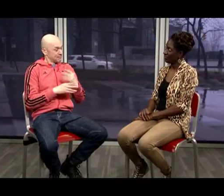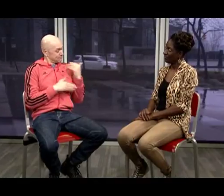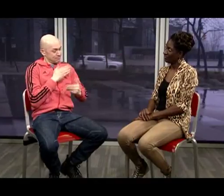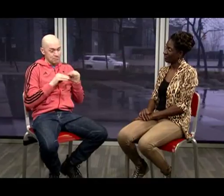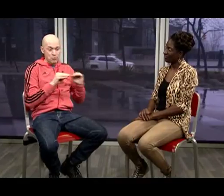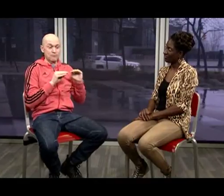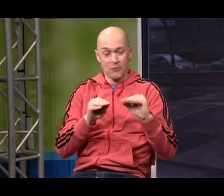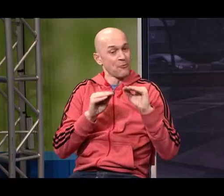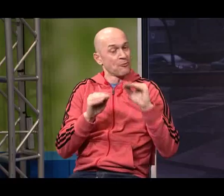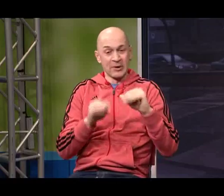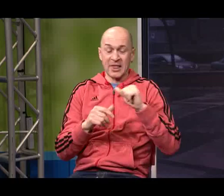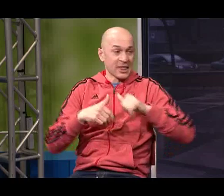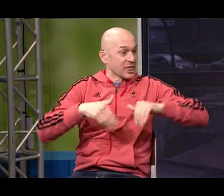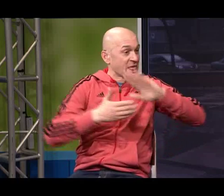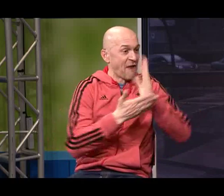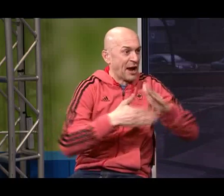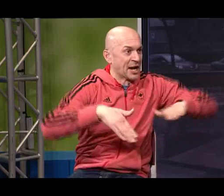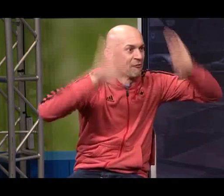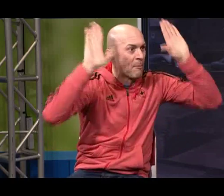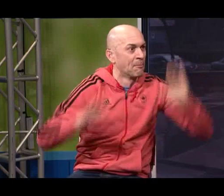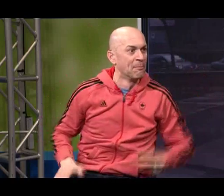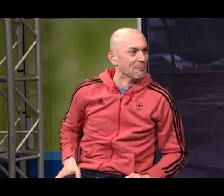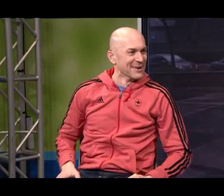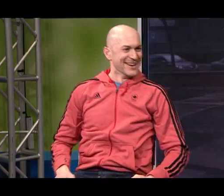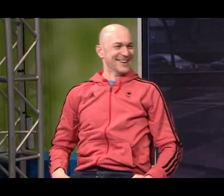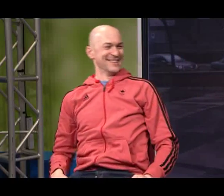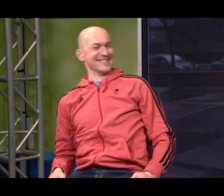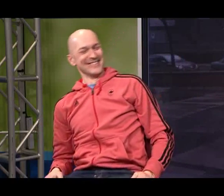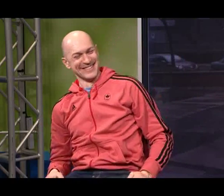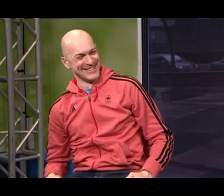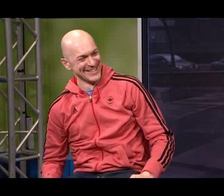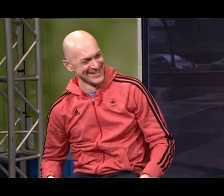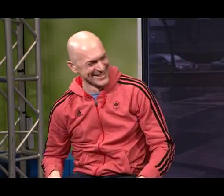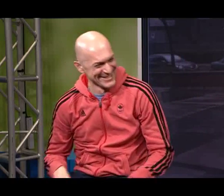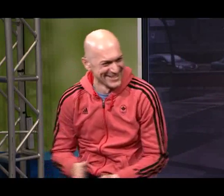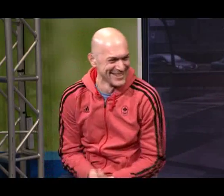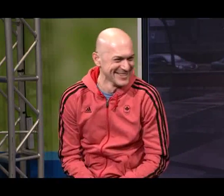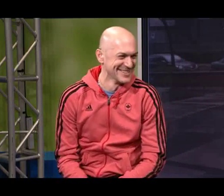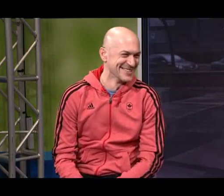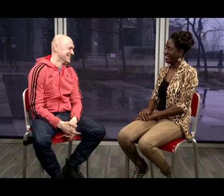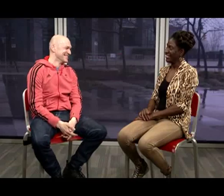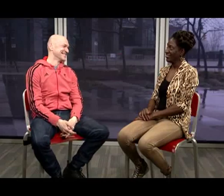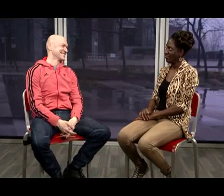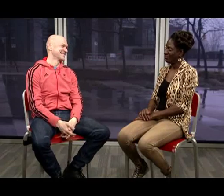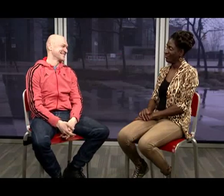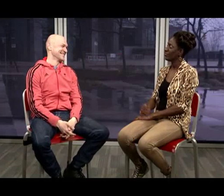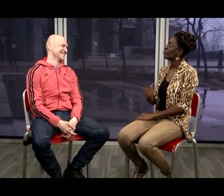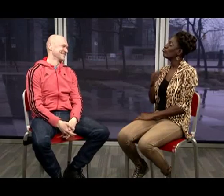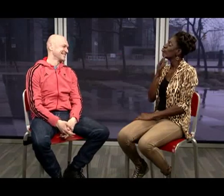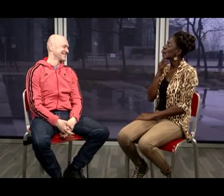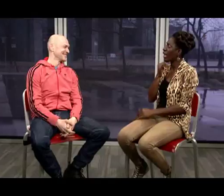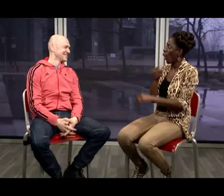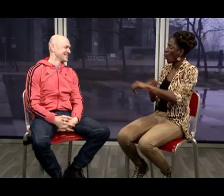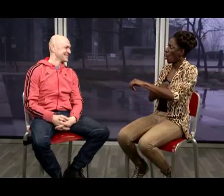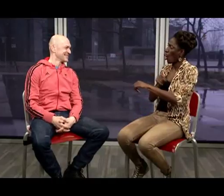And the other thing that's really important Is to not give up And to keep that positive outlook, right? Right? Mm-hmm